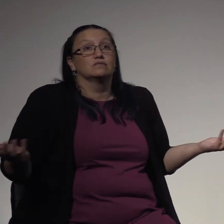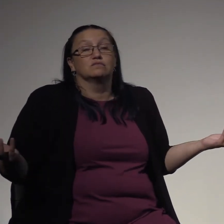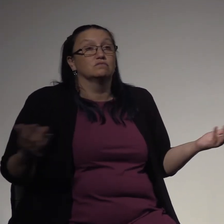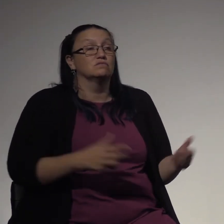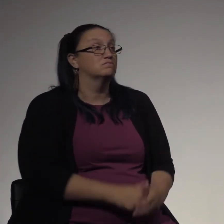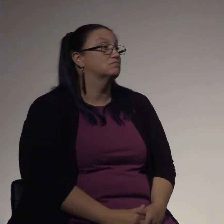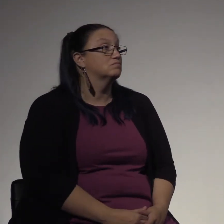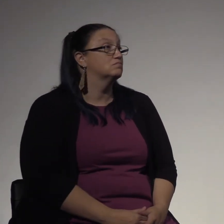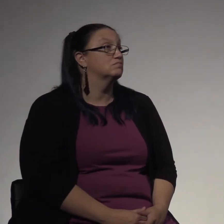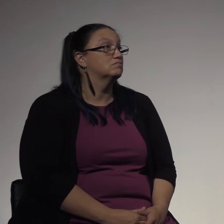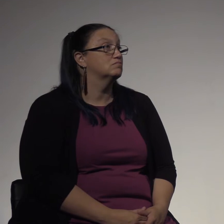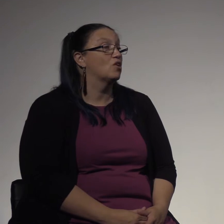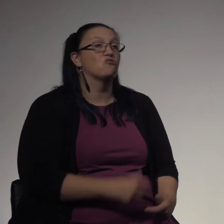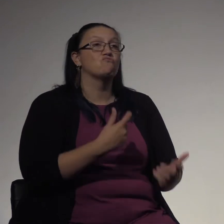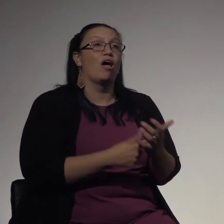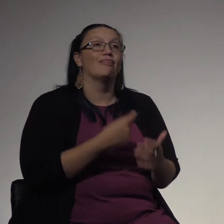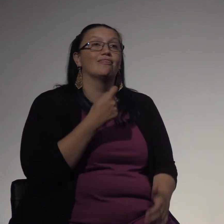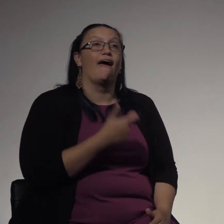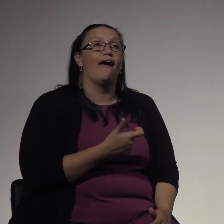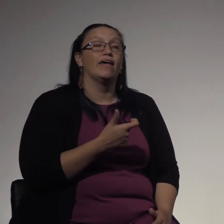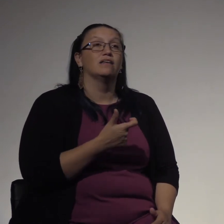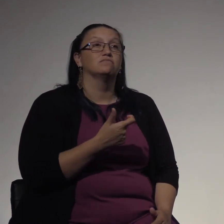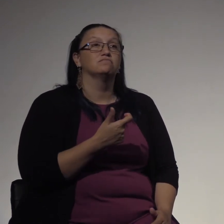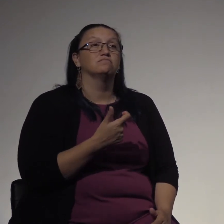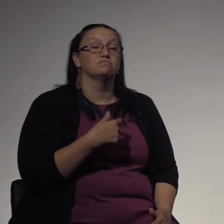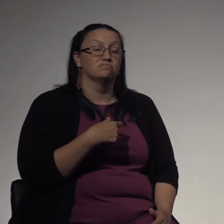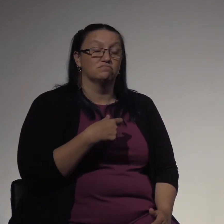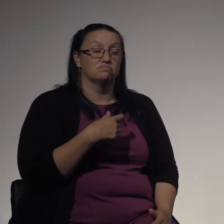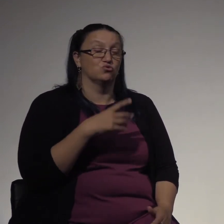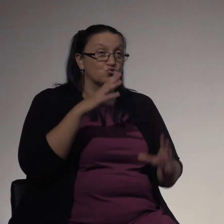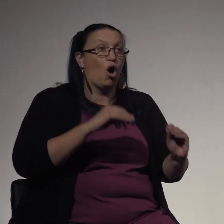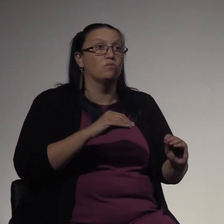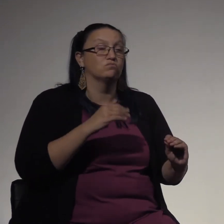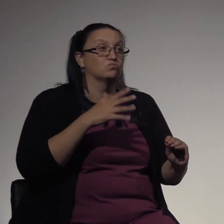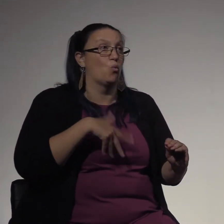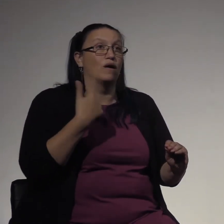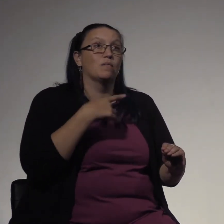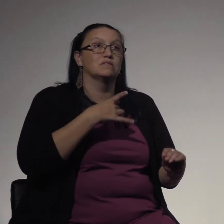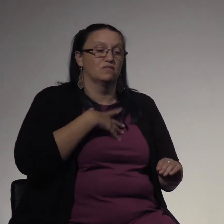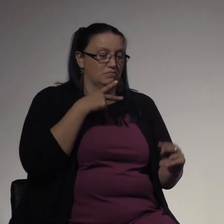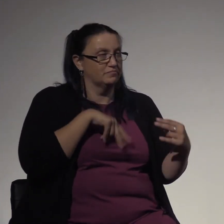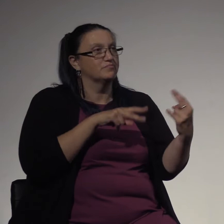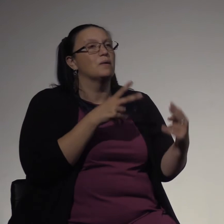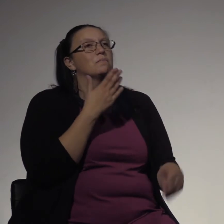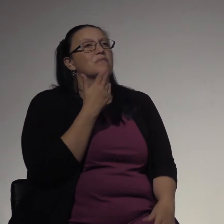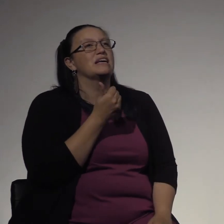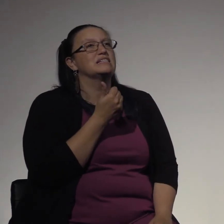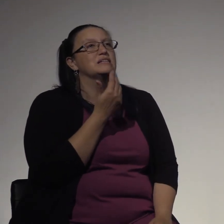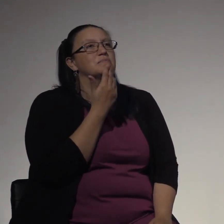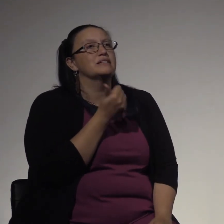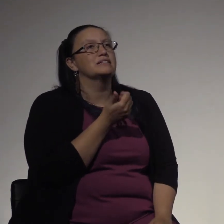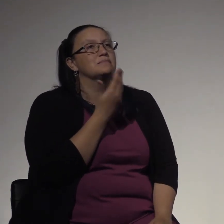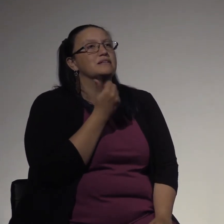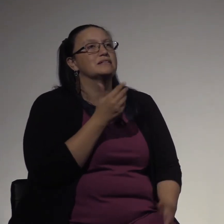the courage contortioned out of her, looks her captor in the eye, pleads for her life that